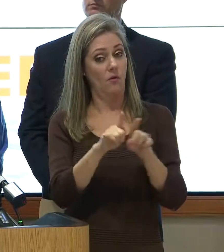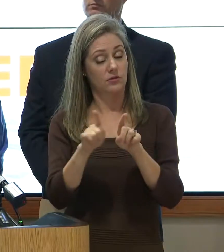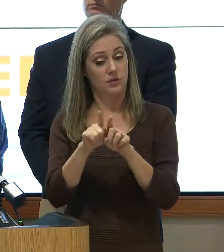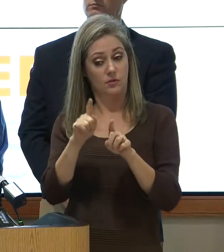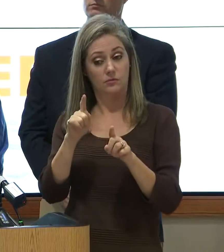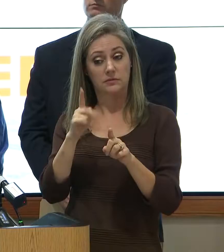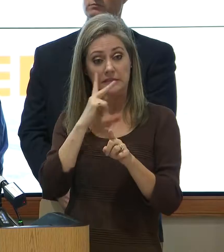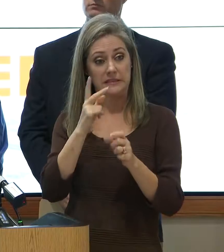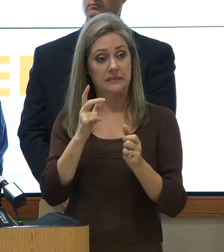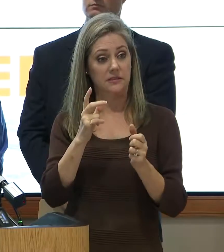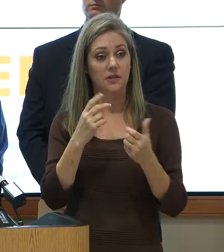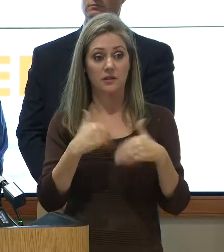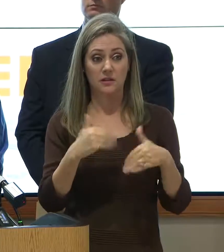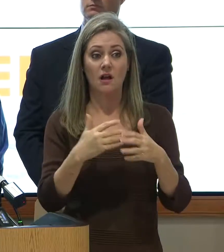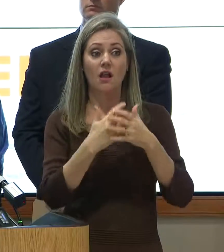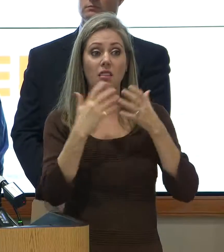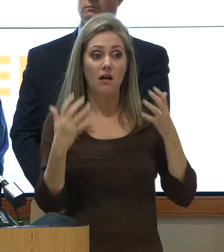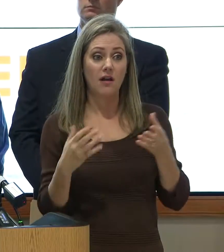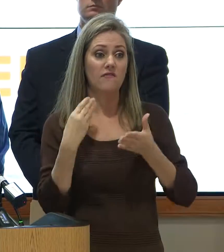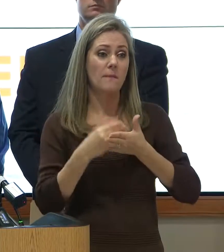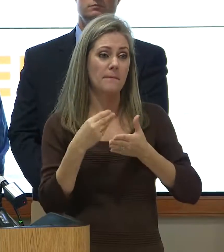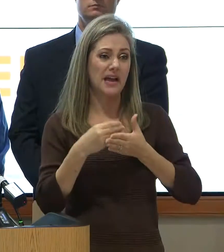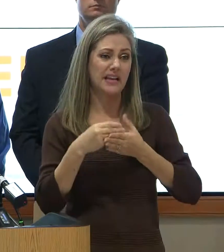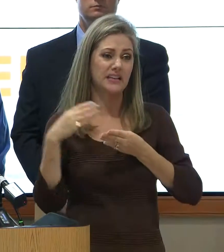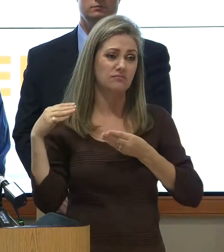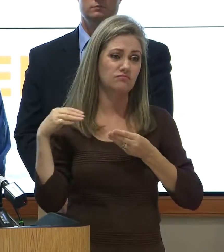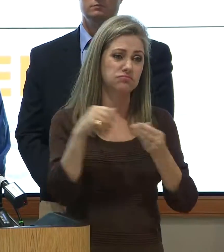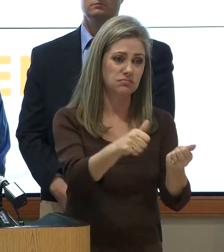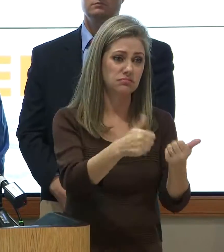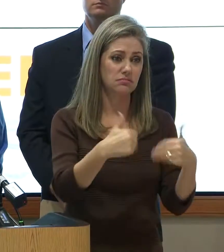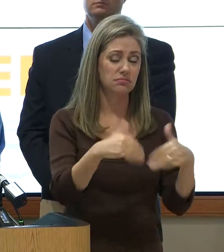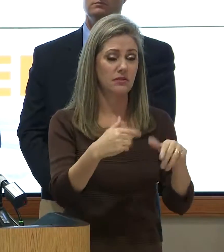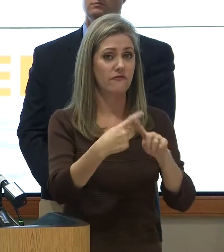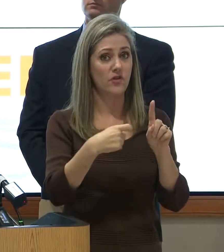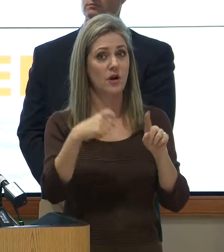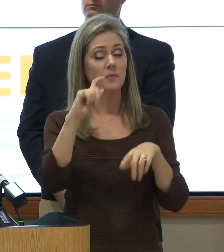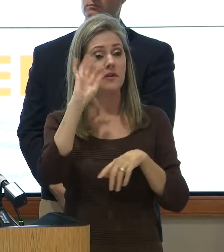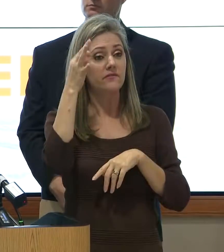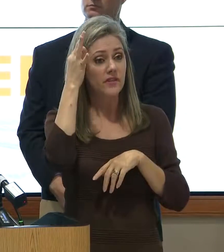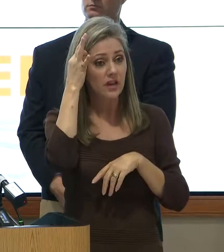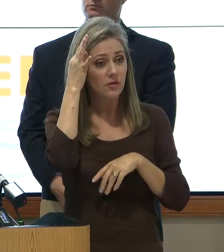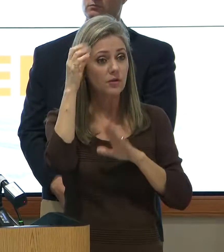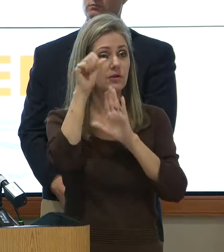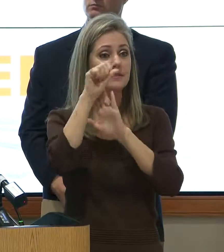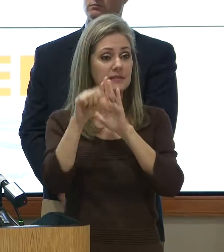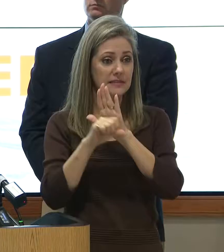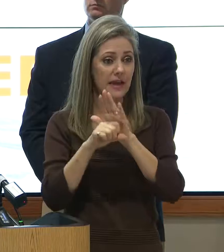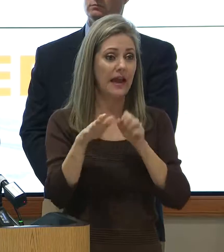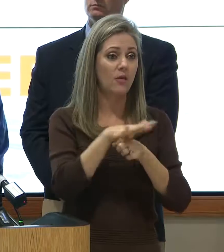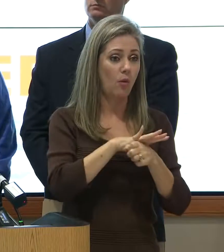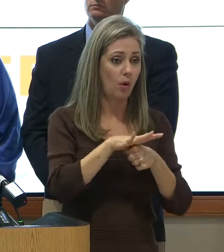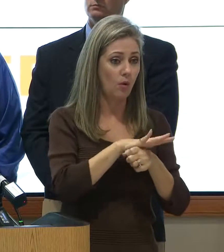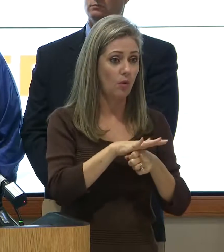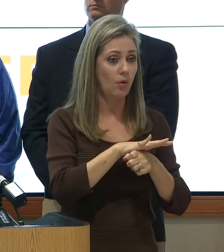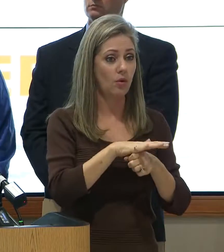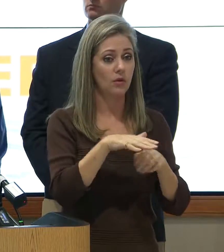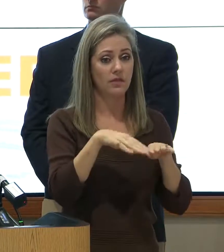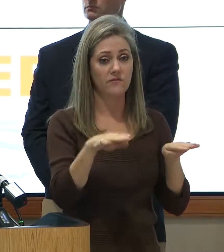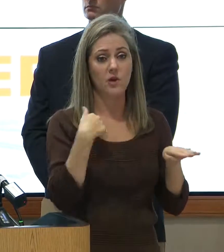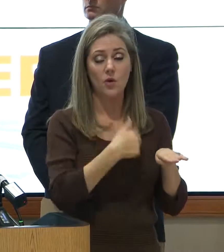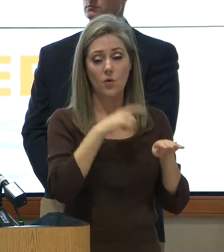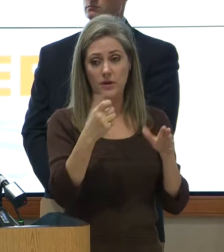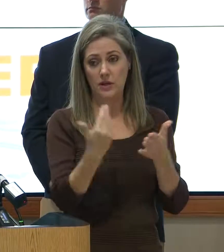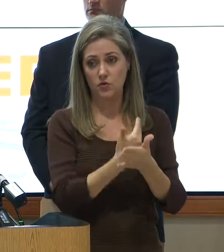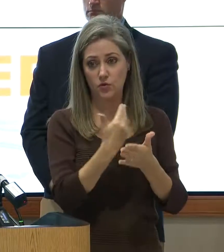spending serious amounts of money from the federal, state, and local level. We need new reservoirs. We need to